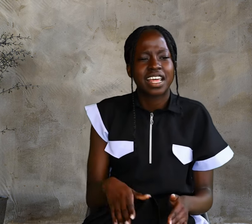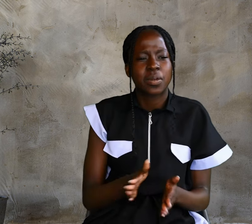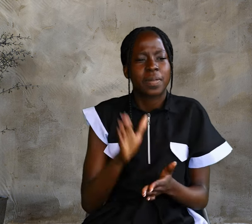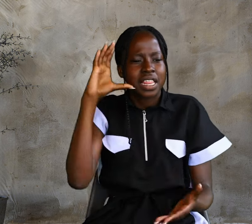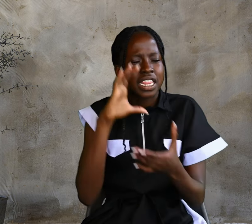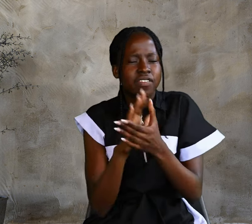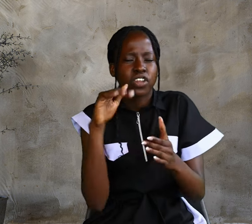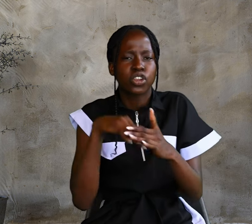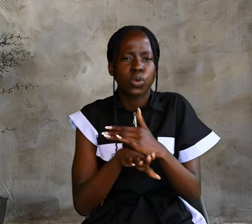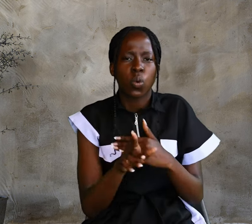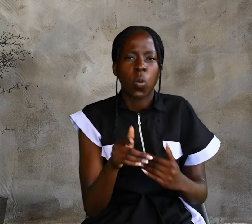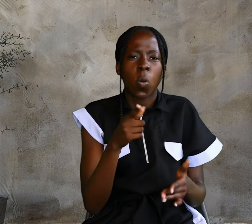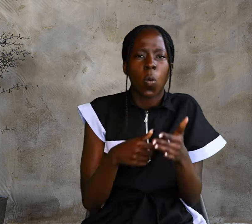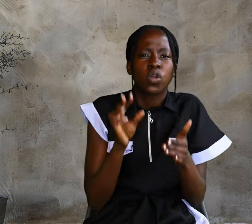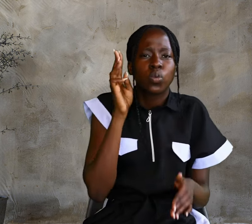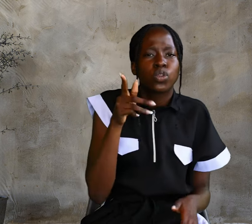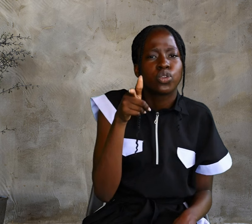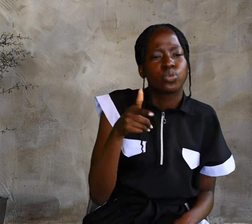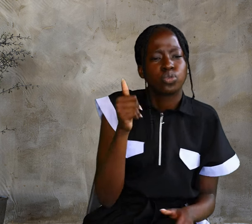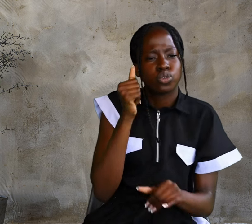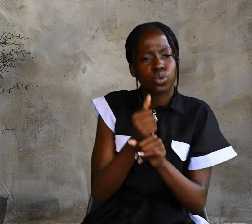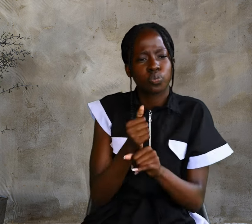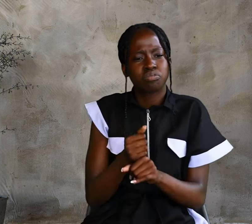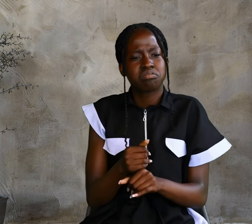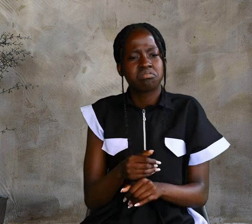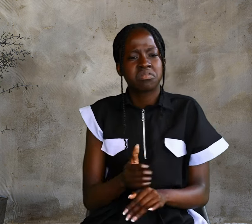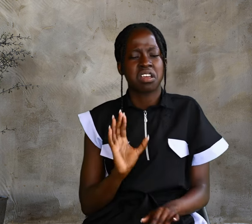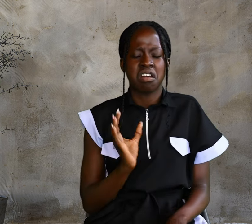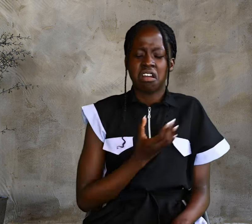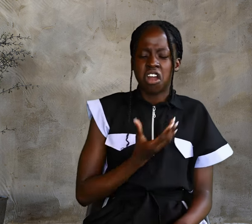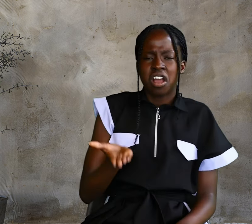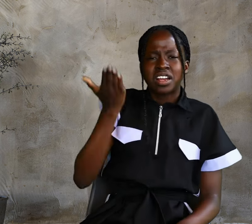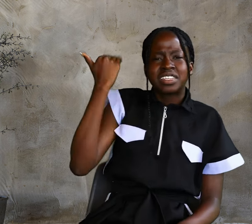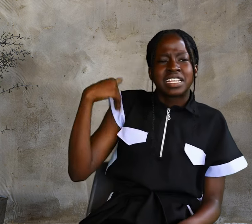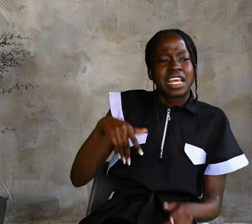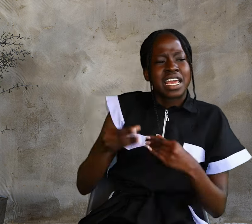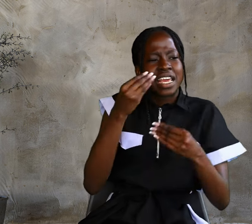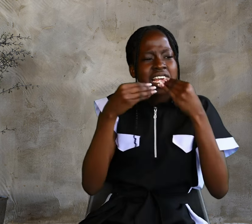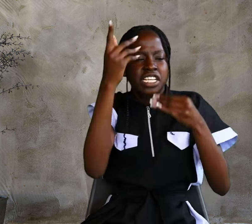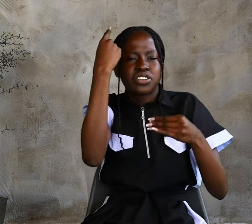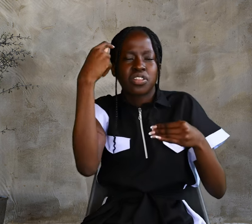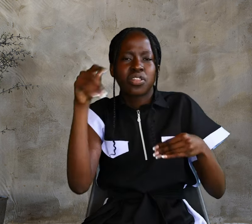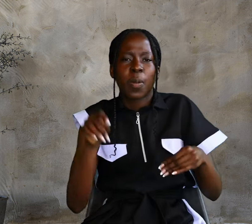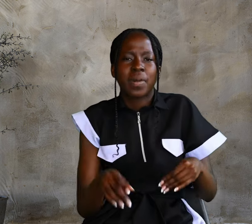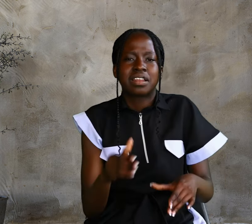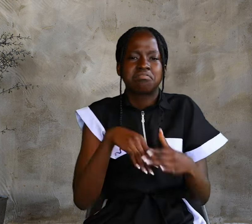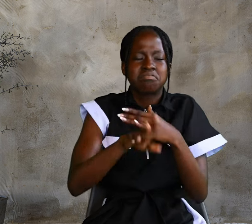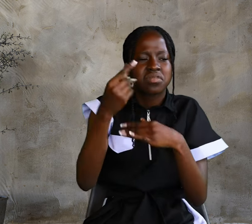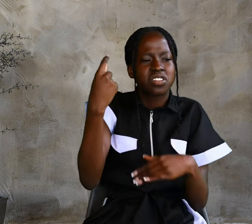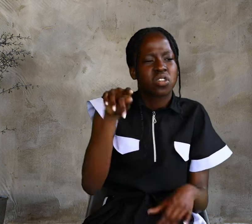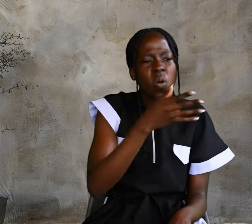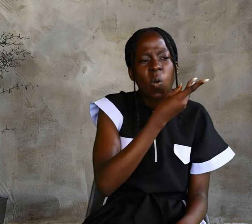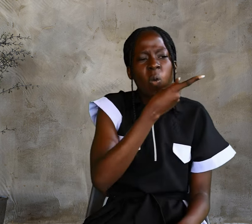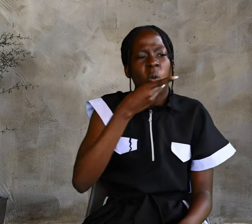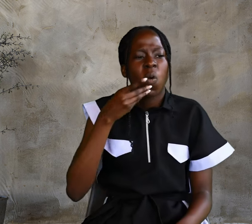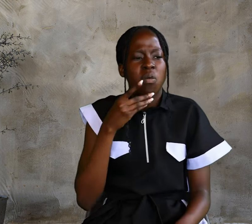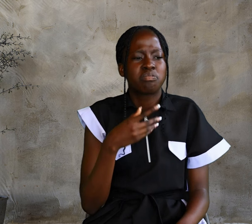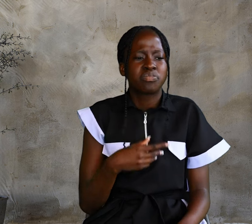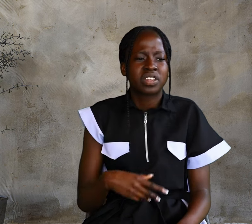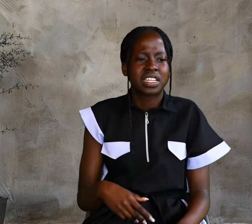What will you do? Our ancestors ate the manna in the wilderness. As it is written, He